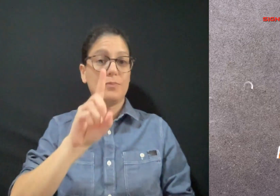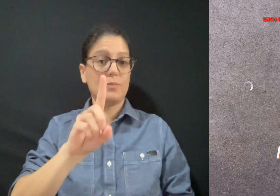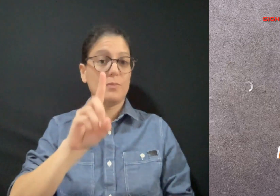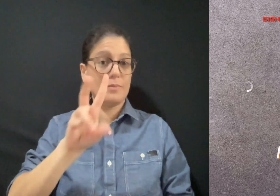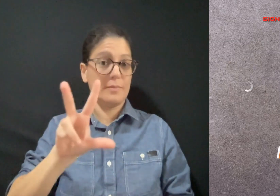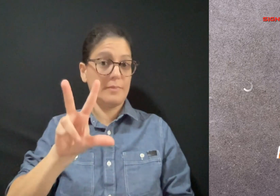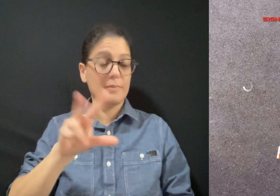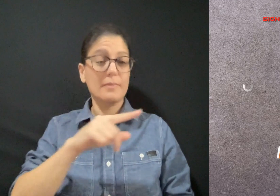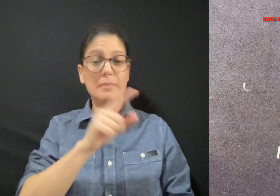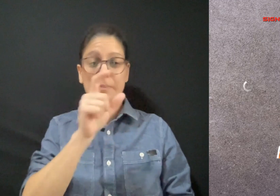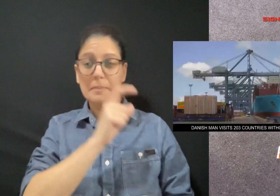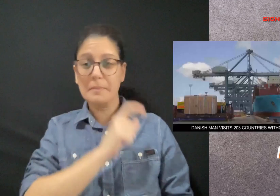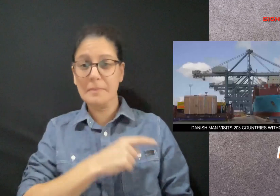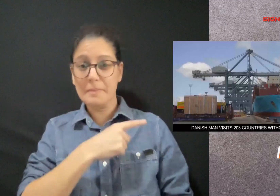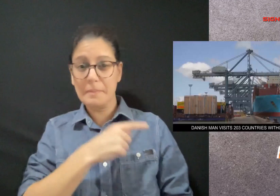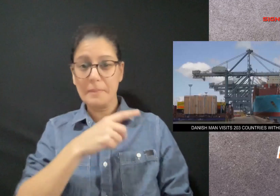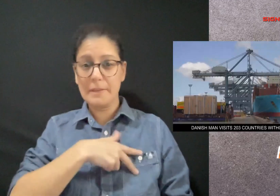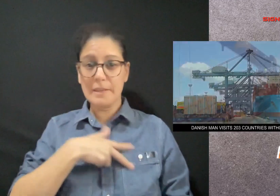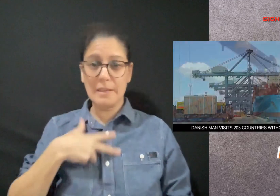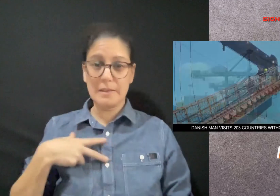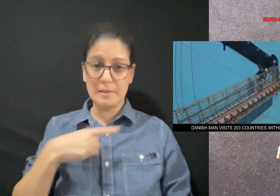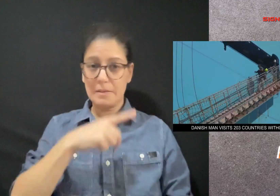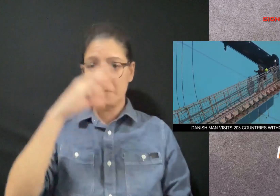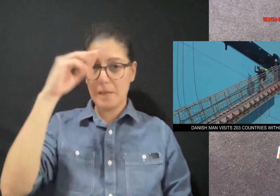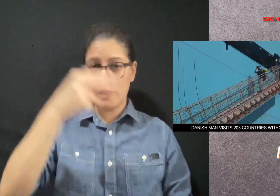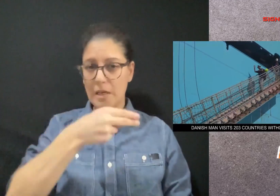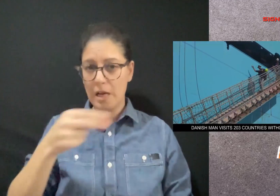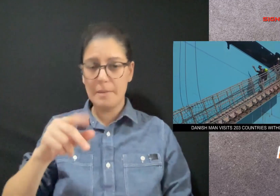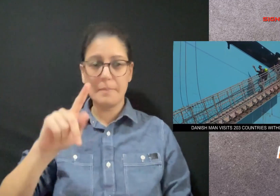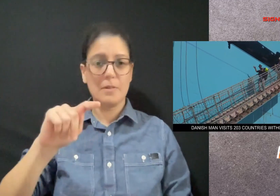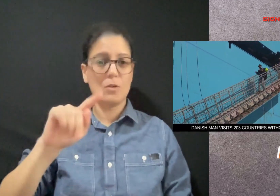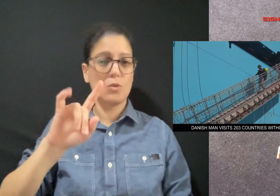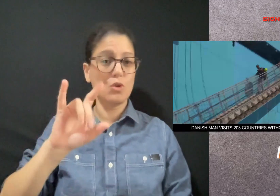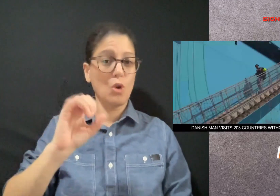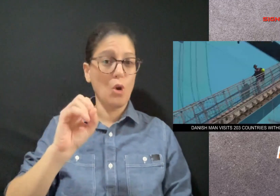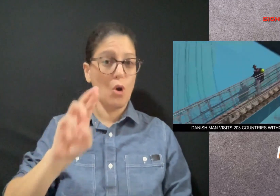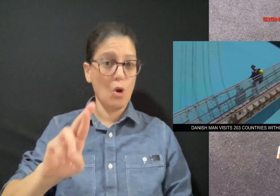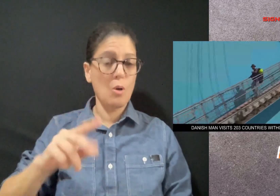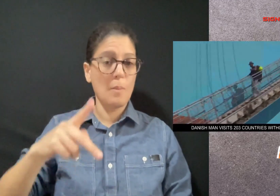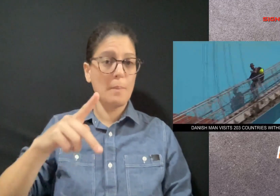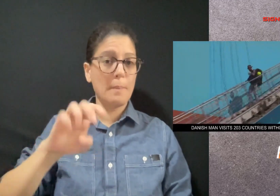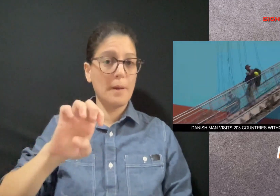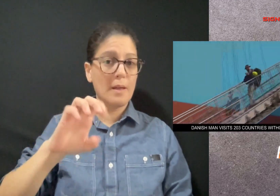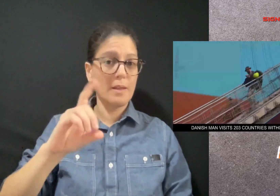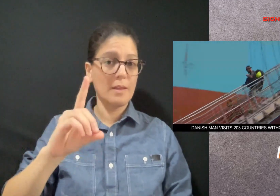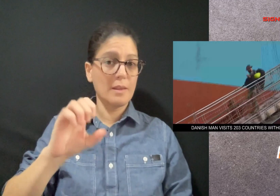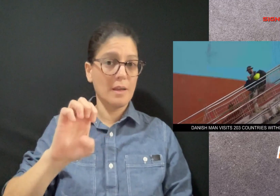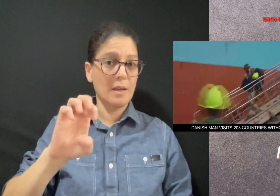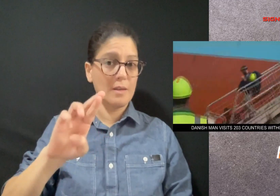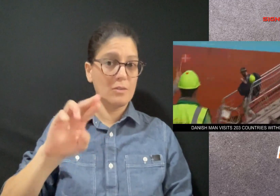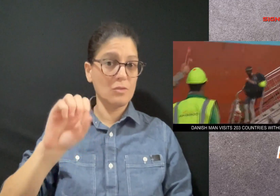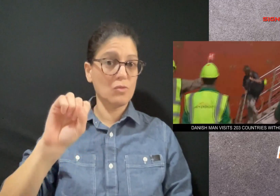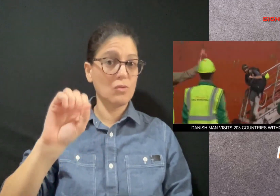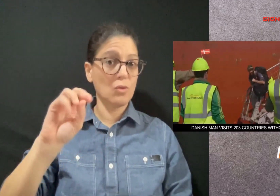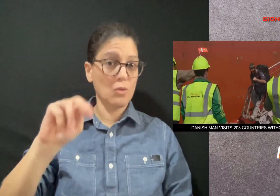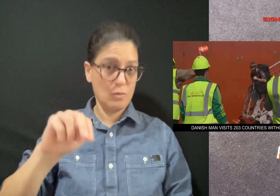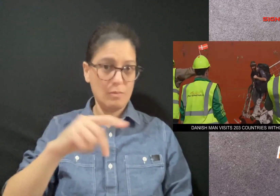on October 10th 2013 a Danish man named Thor Pedersen left his